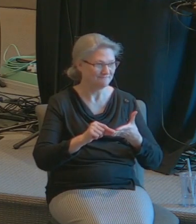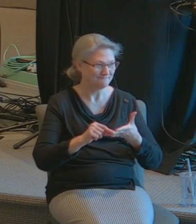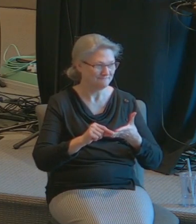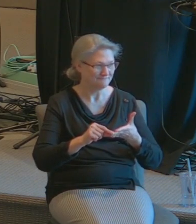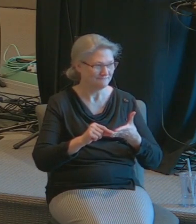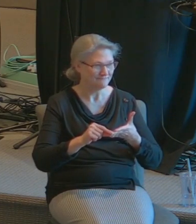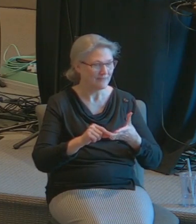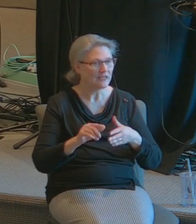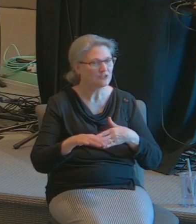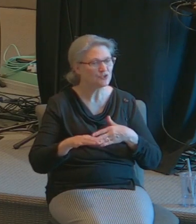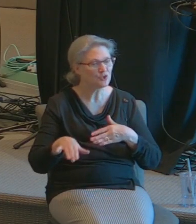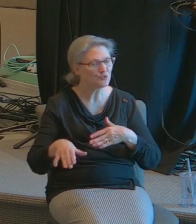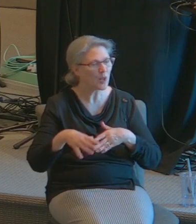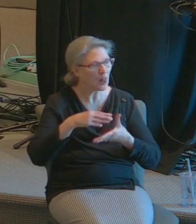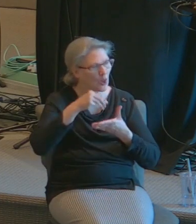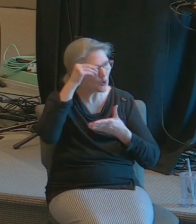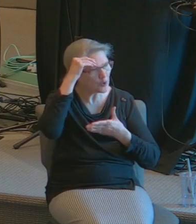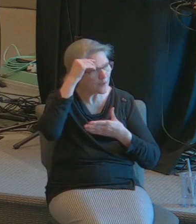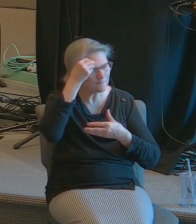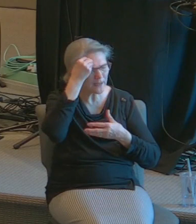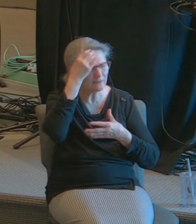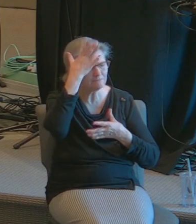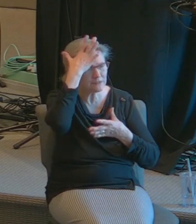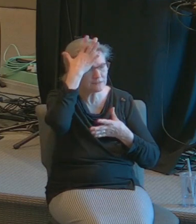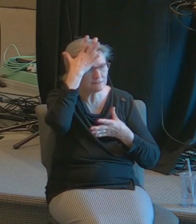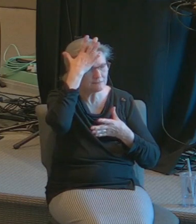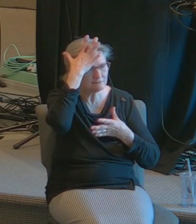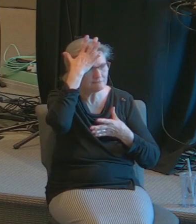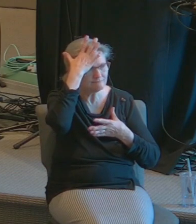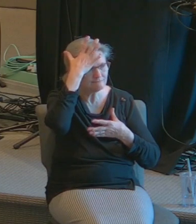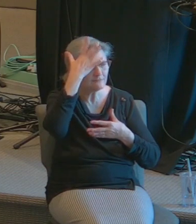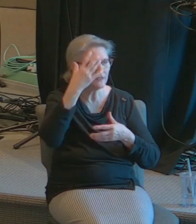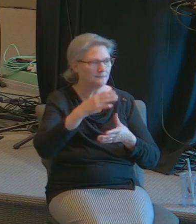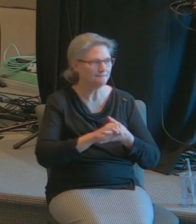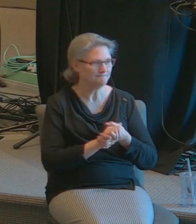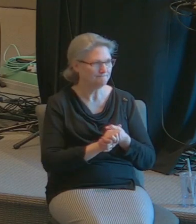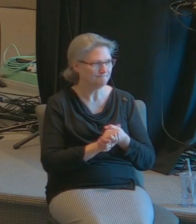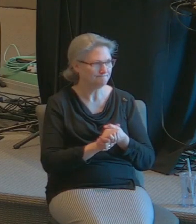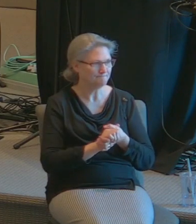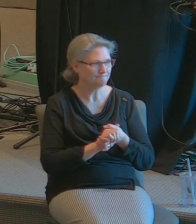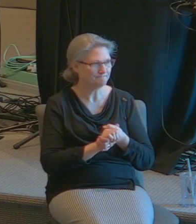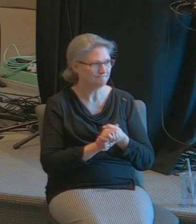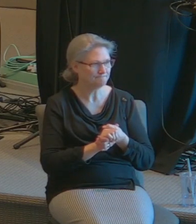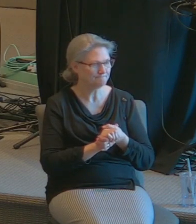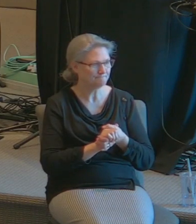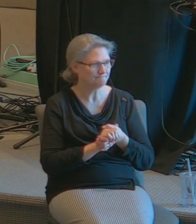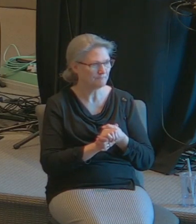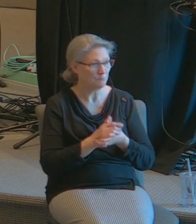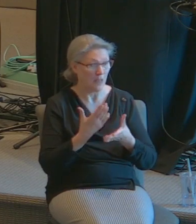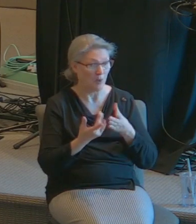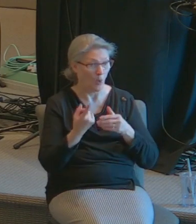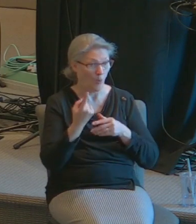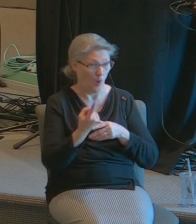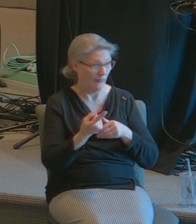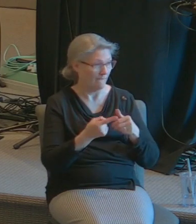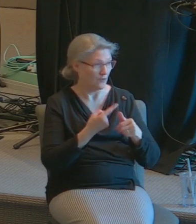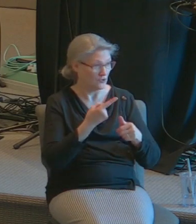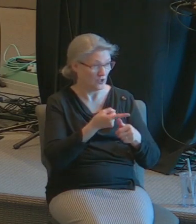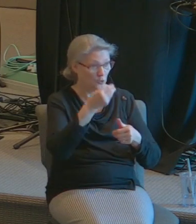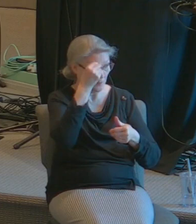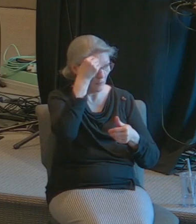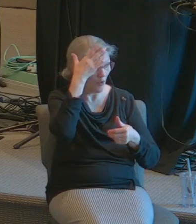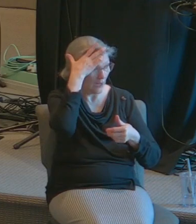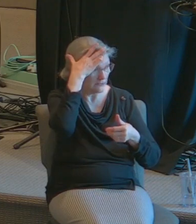Children, learn it by memory. It may be one of the first that you committed to